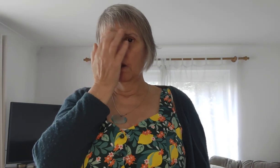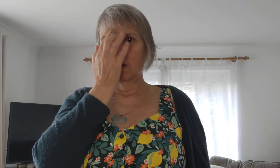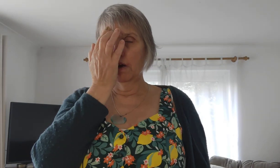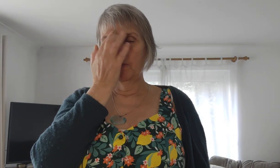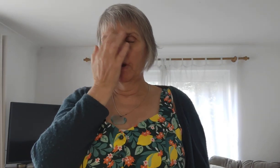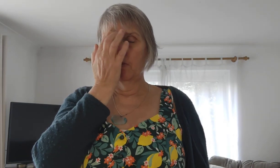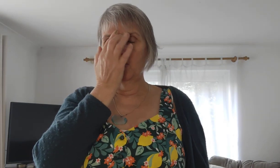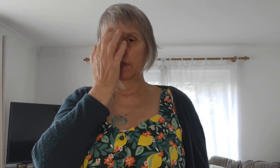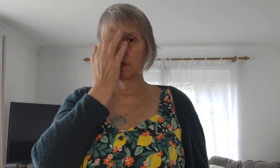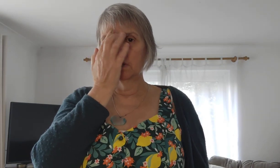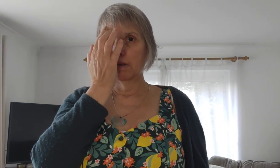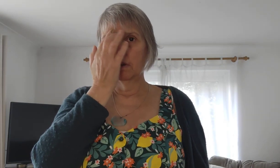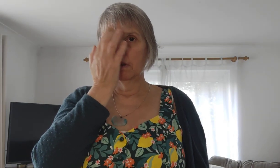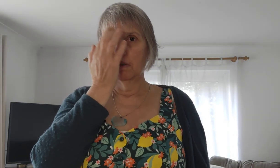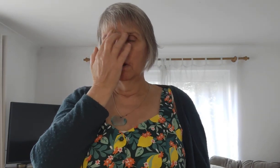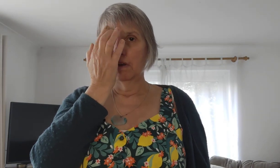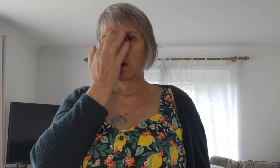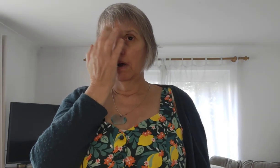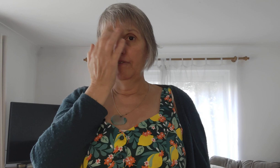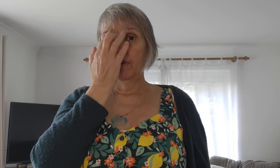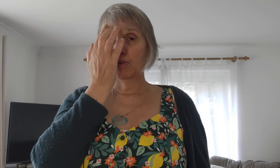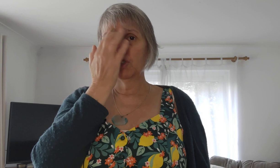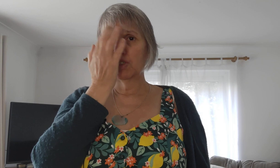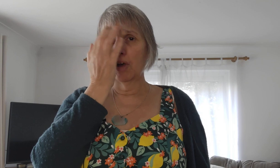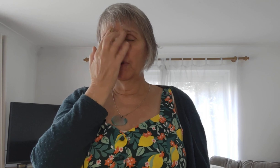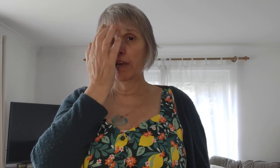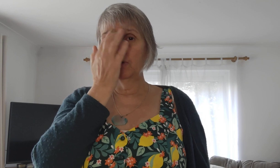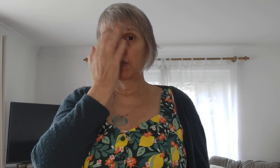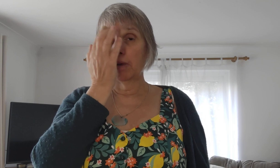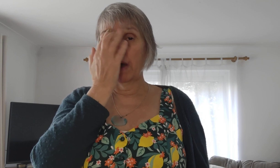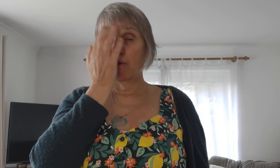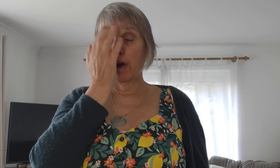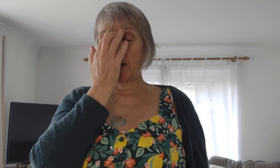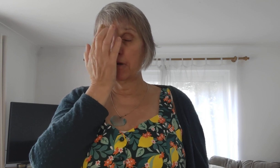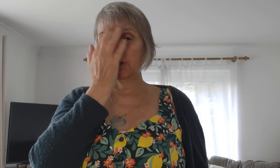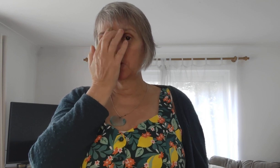eyebrow point i feel so guilty about what happened